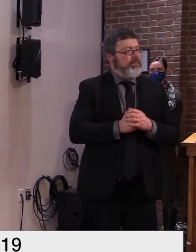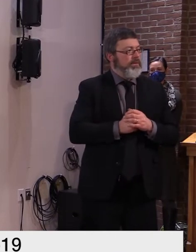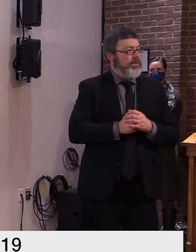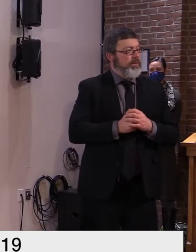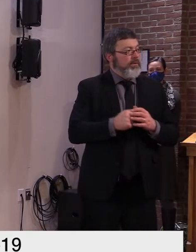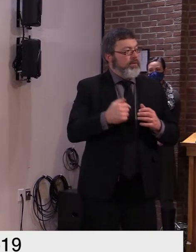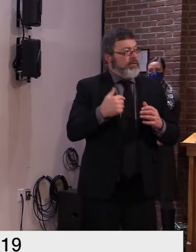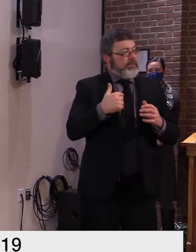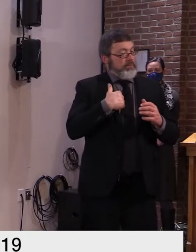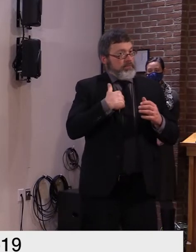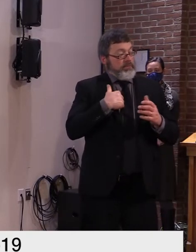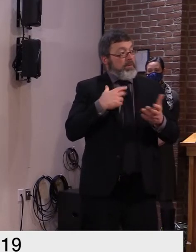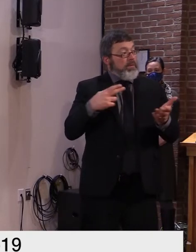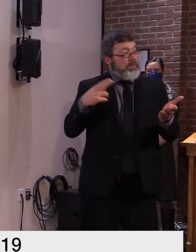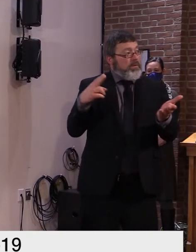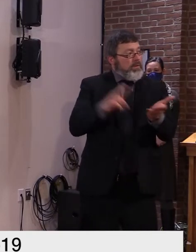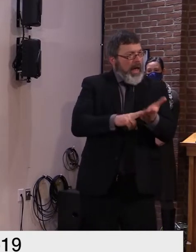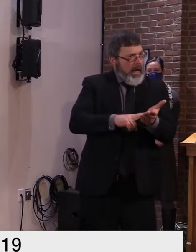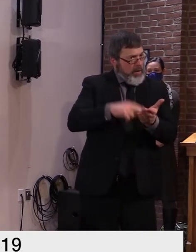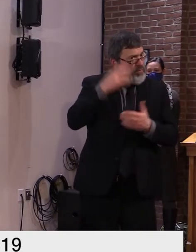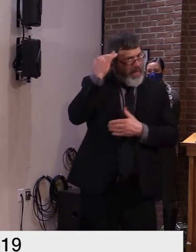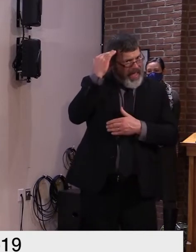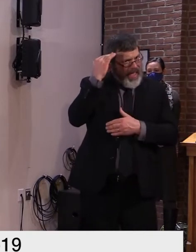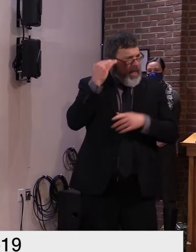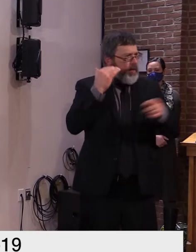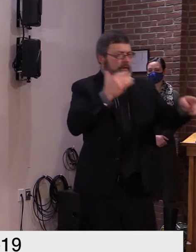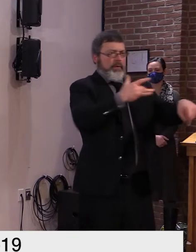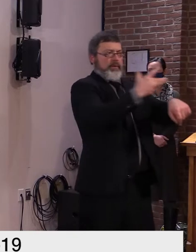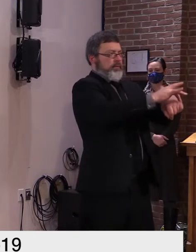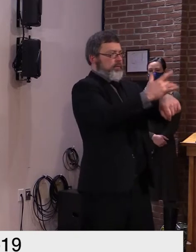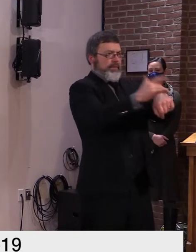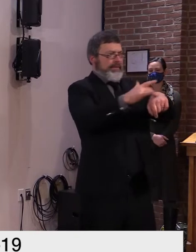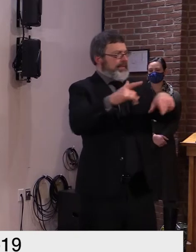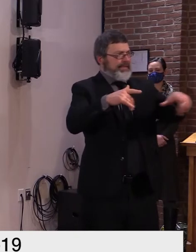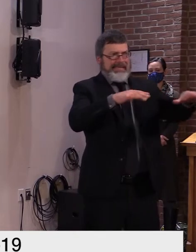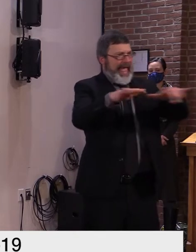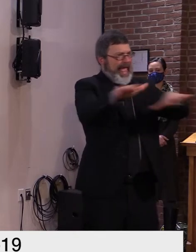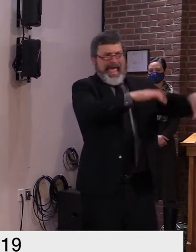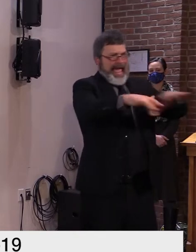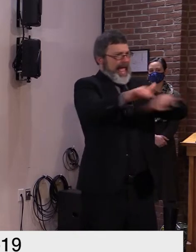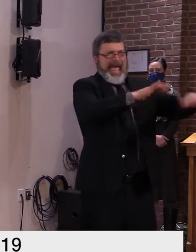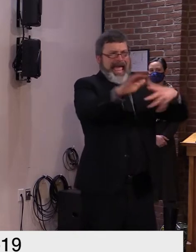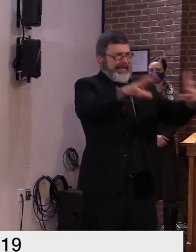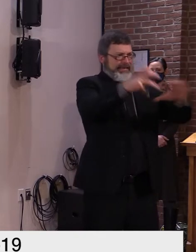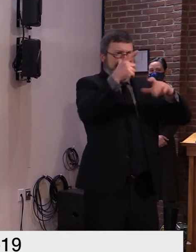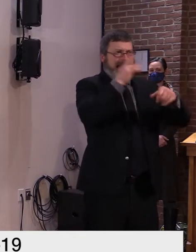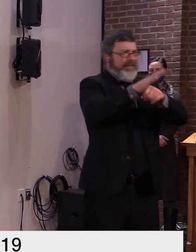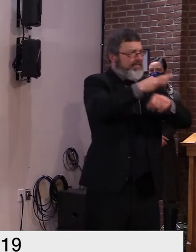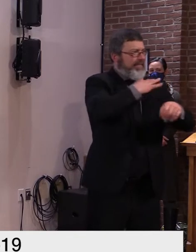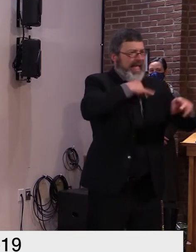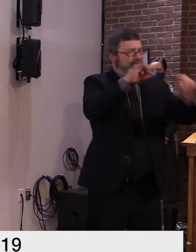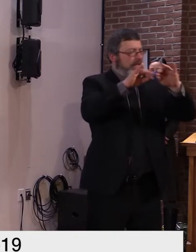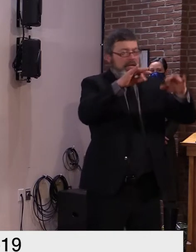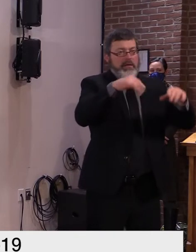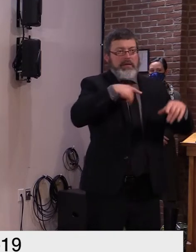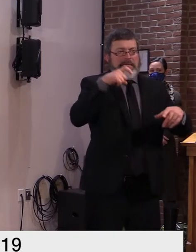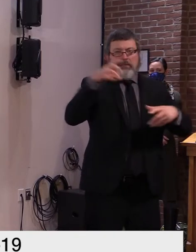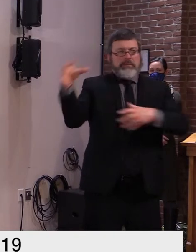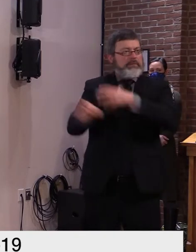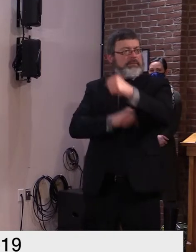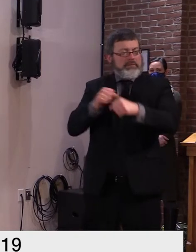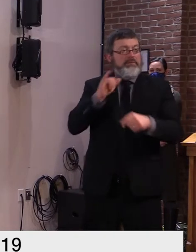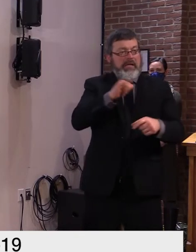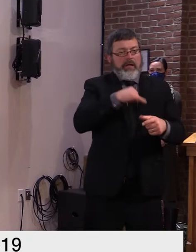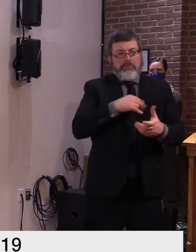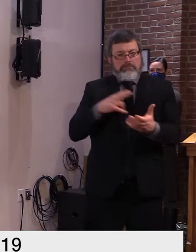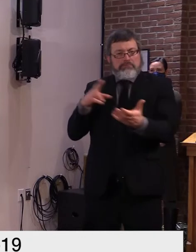particularly as i said before when an outbreak situation is identified and staffing is impacted by the virus it is a short term